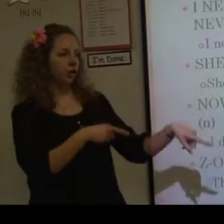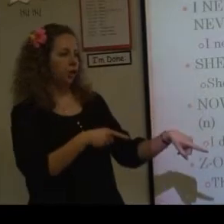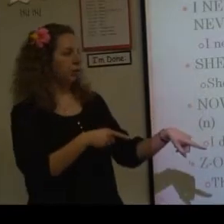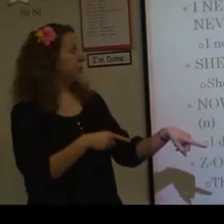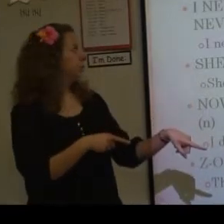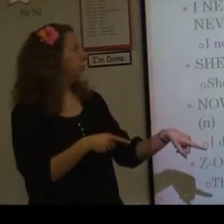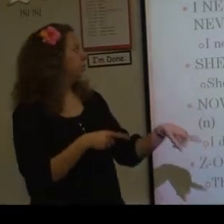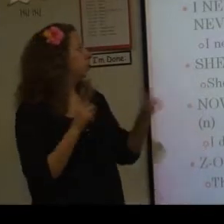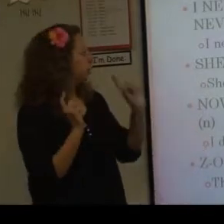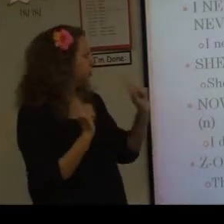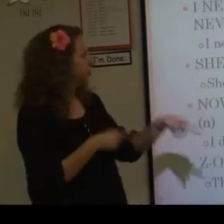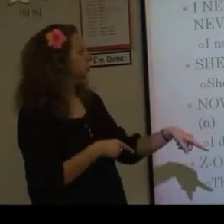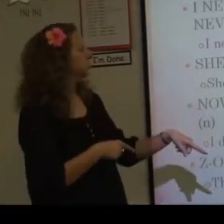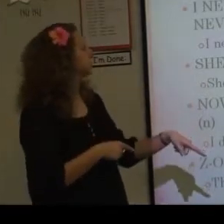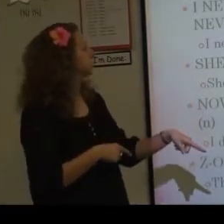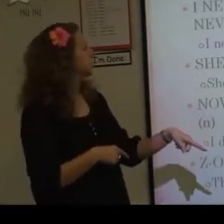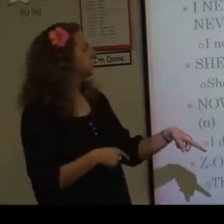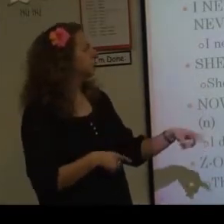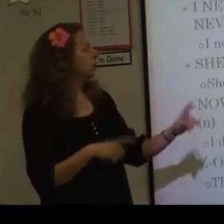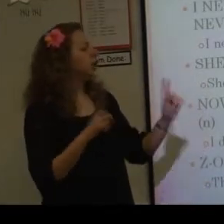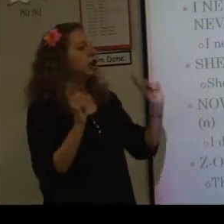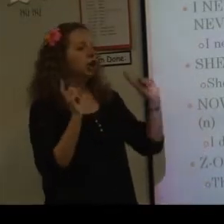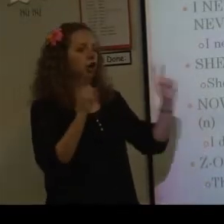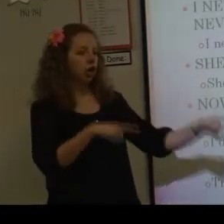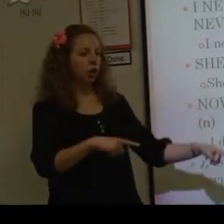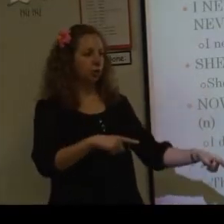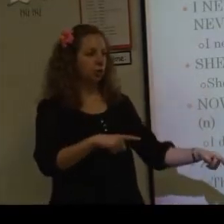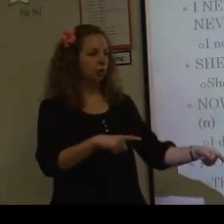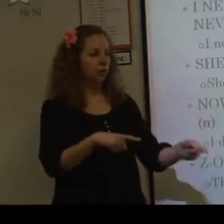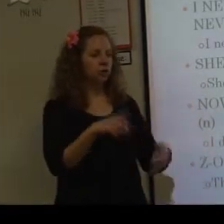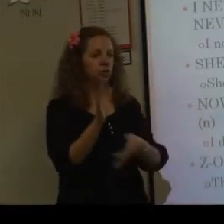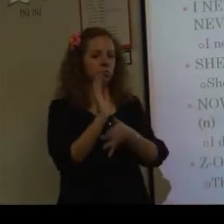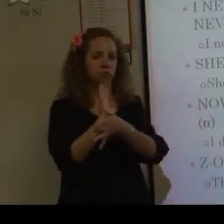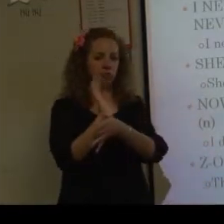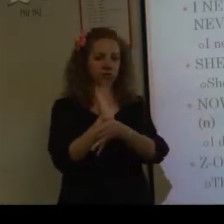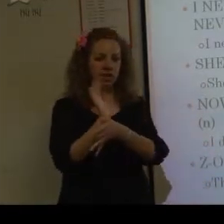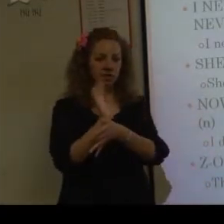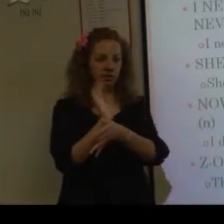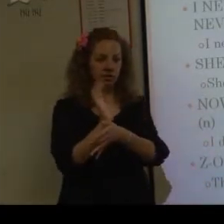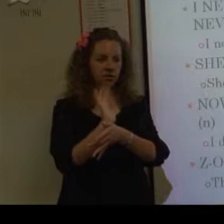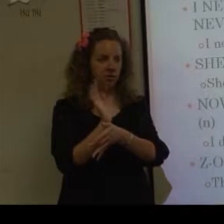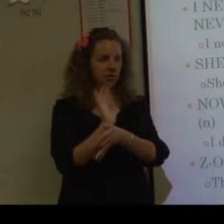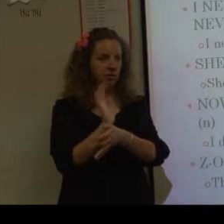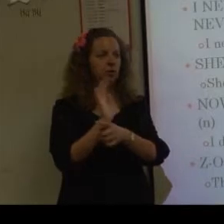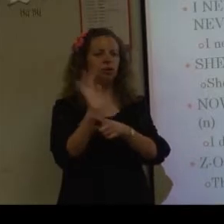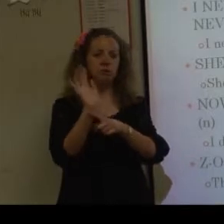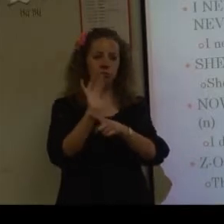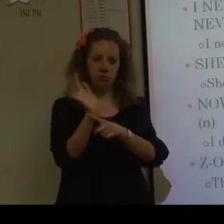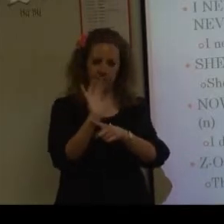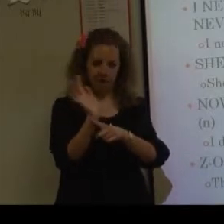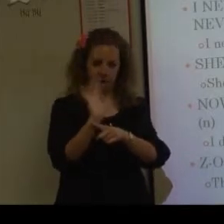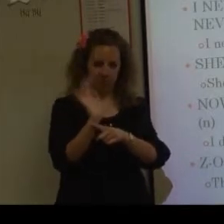Go. Or go to. Sometimes they call it. Go. Go movie. Or you can do movie here.